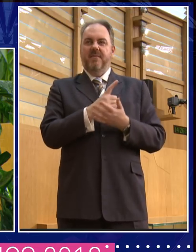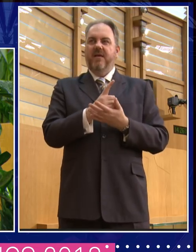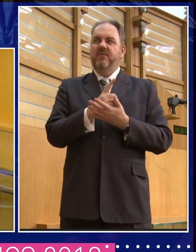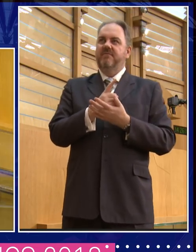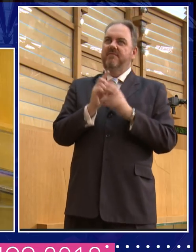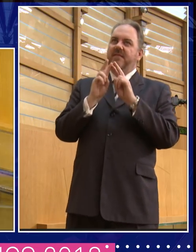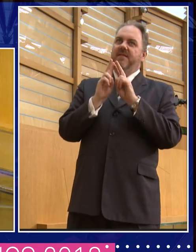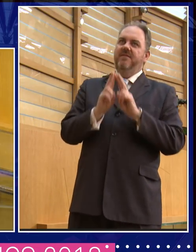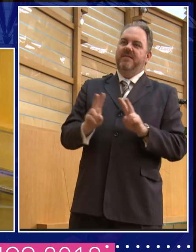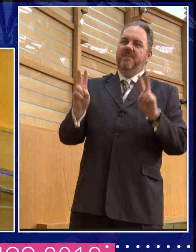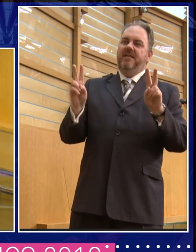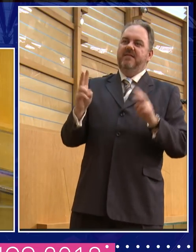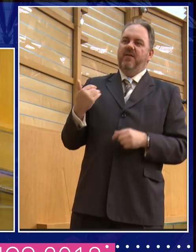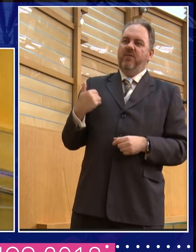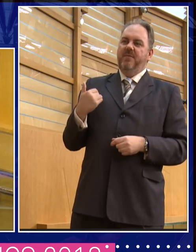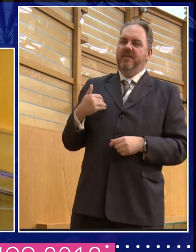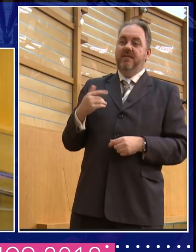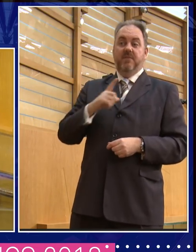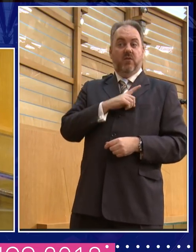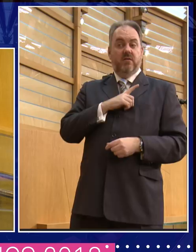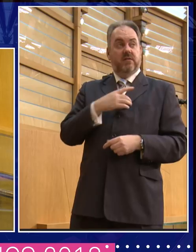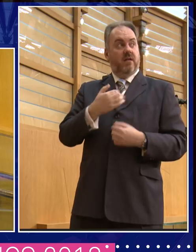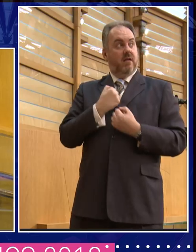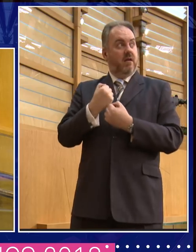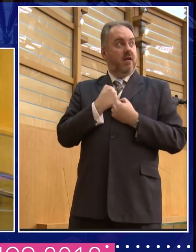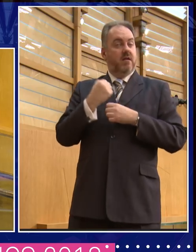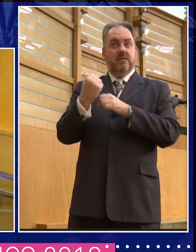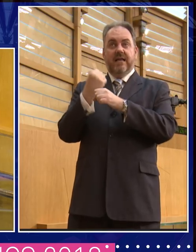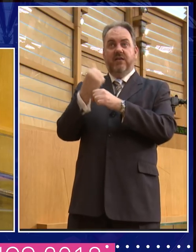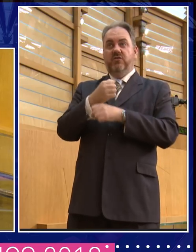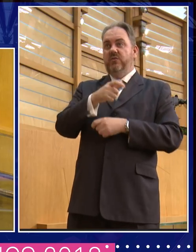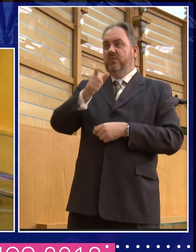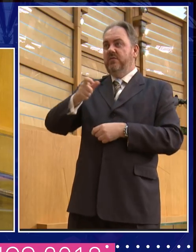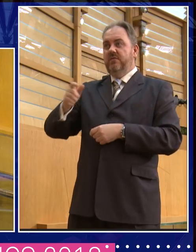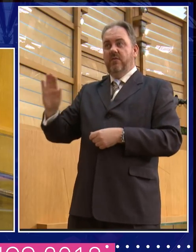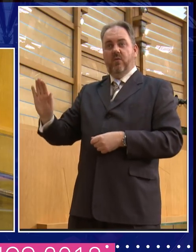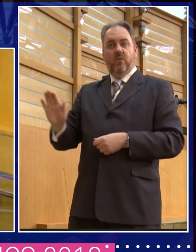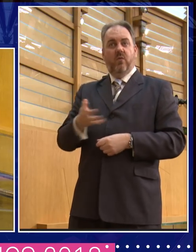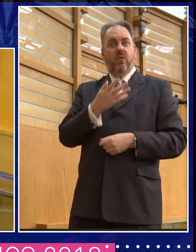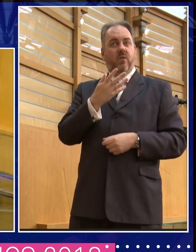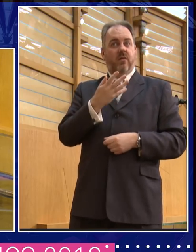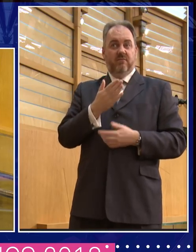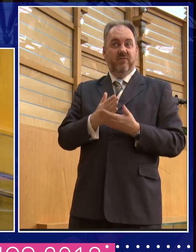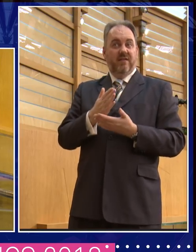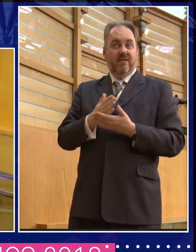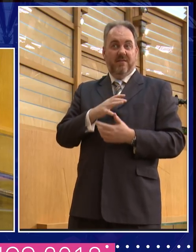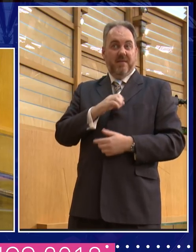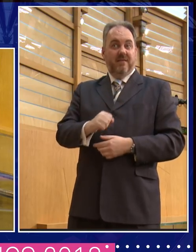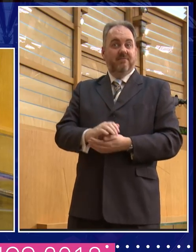women. Because the statues, we've, we've, everyone's commented upon this recently, all the statues, the public statues in Scotland are men. Yes.